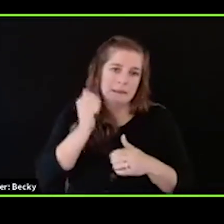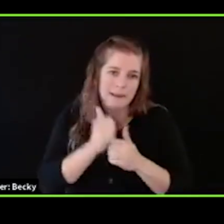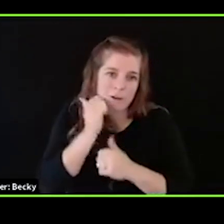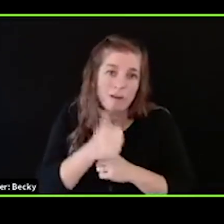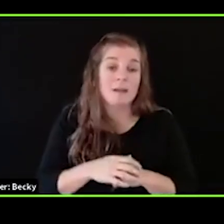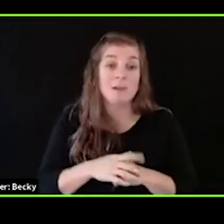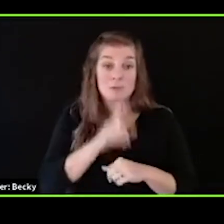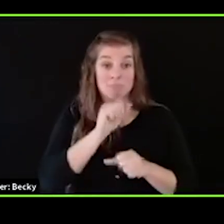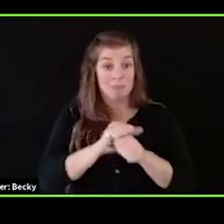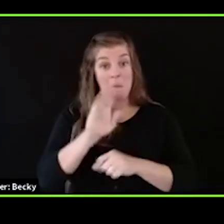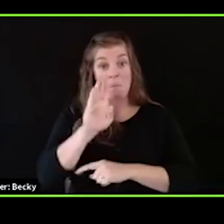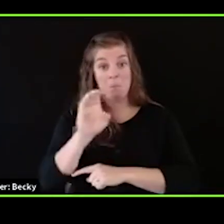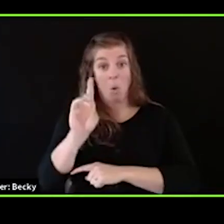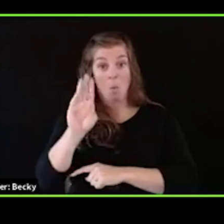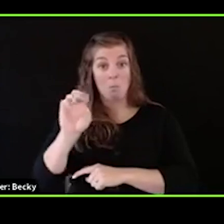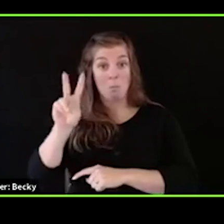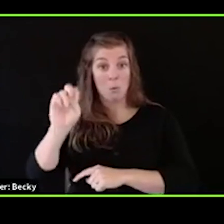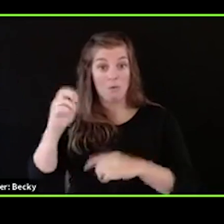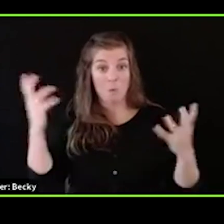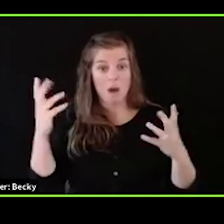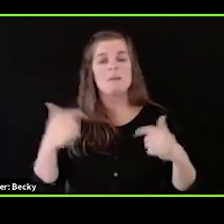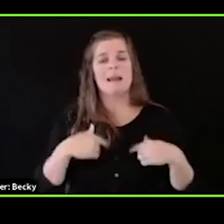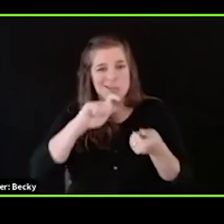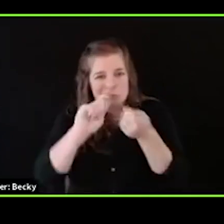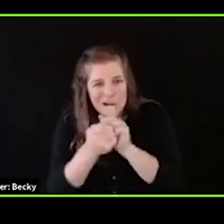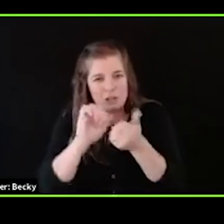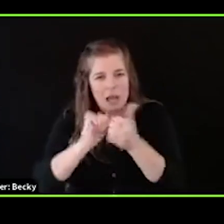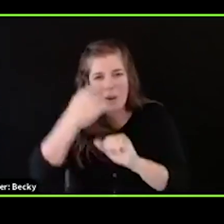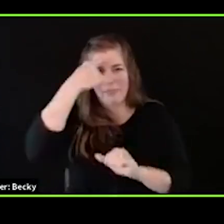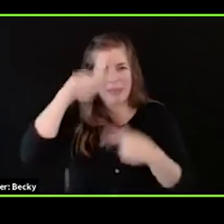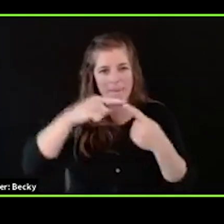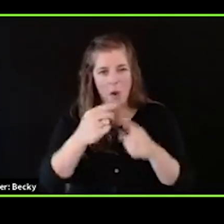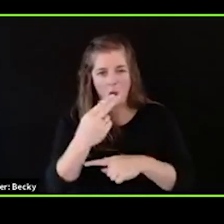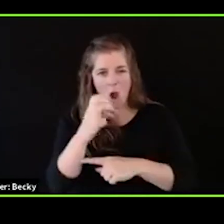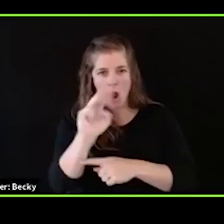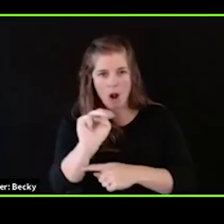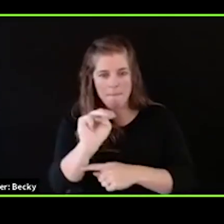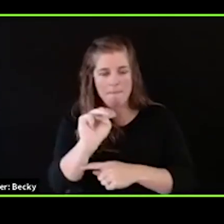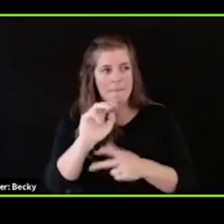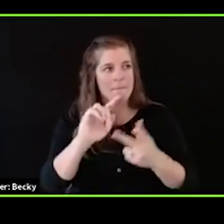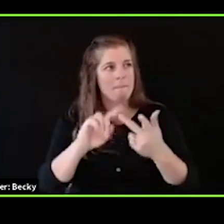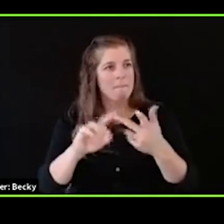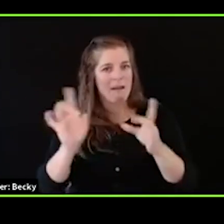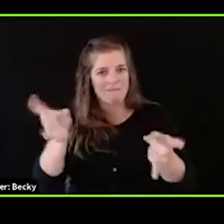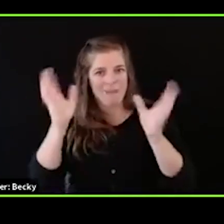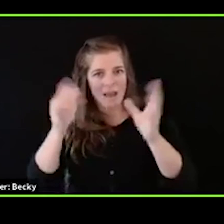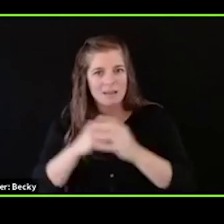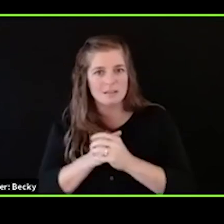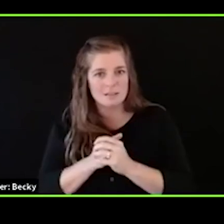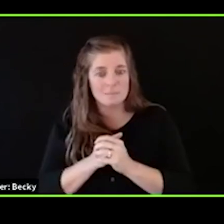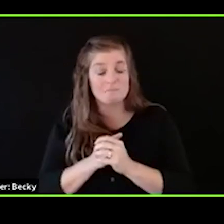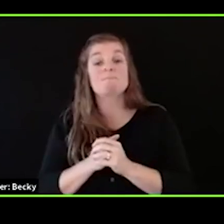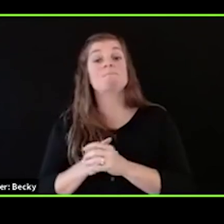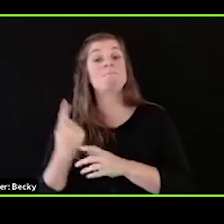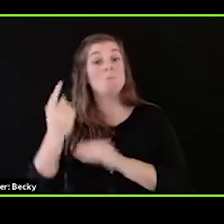life has really been a paradigm shift in the way in which I think about harm, and wrongdoing, and violence. Howard Zare, one of my teachers